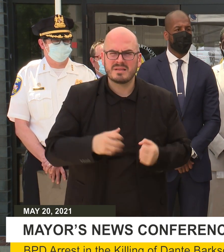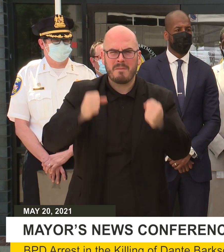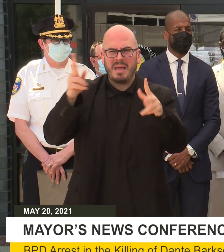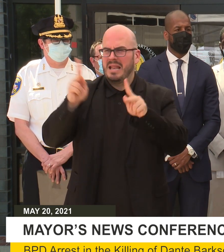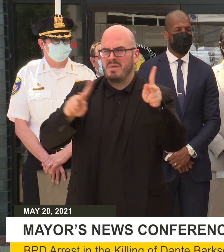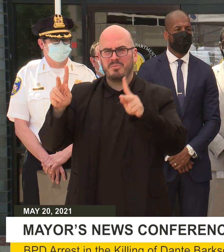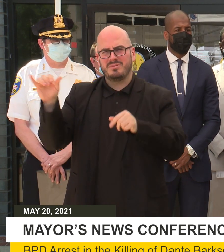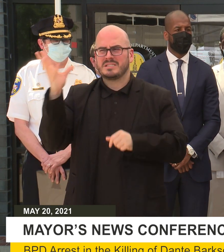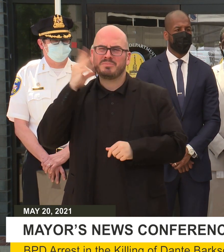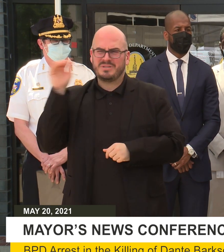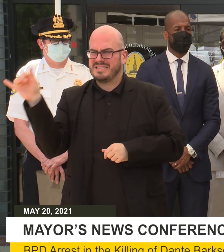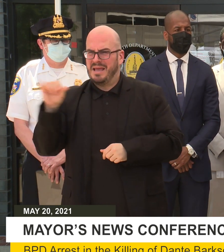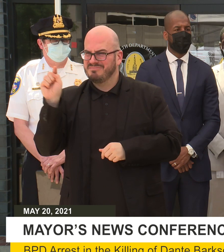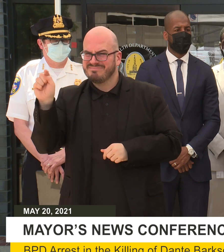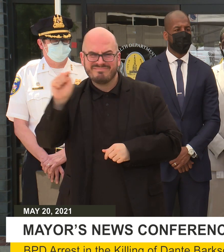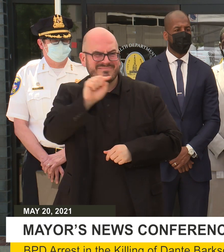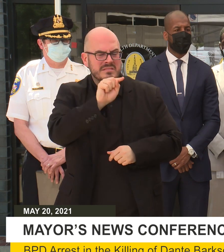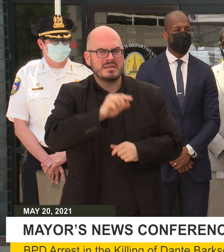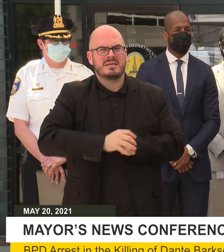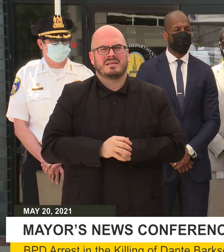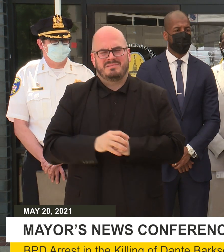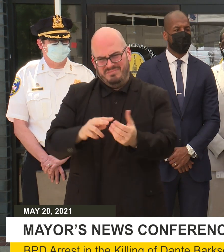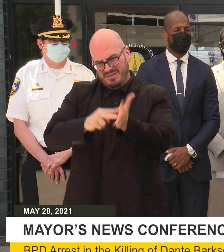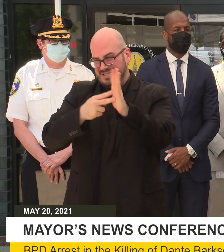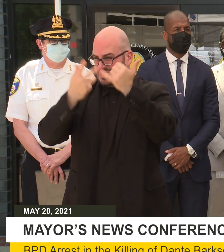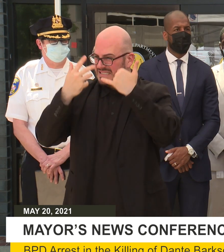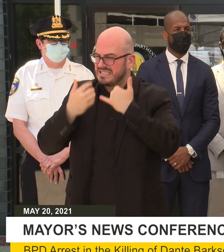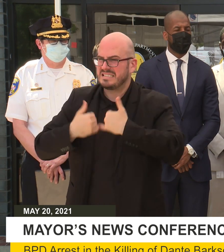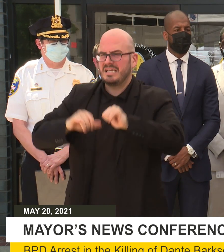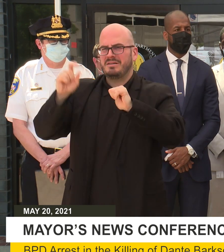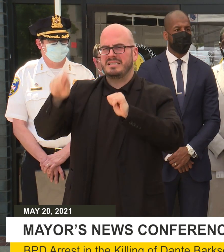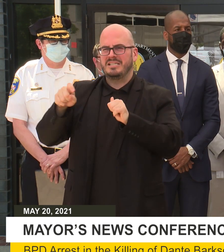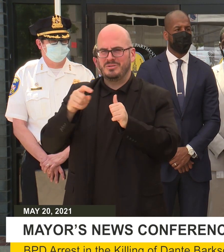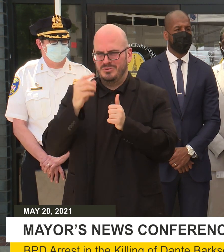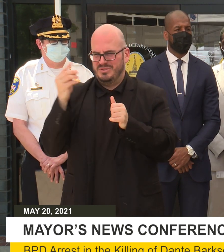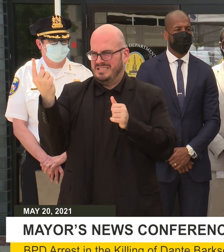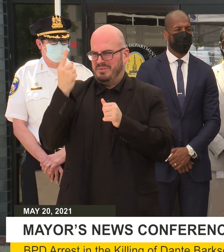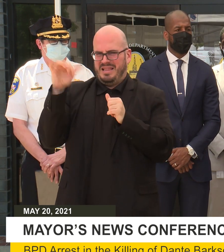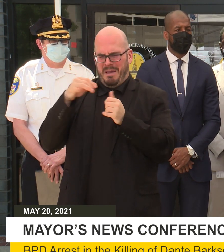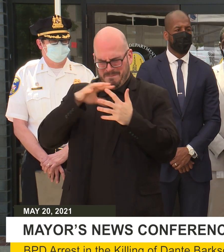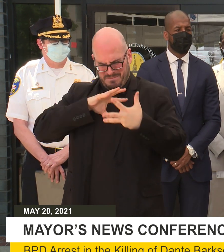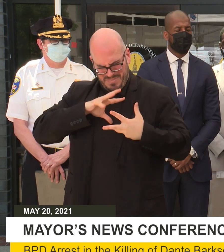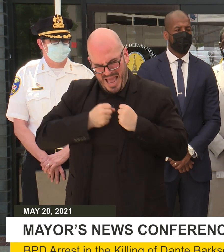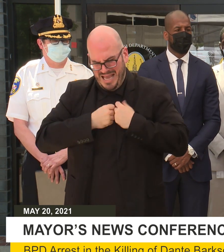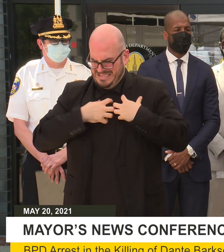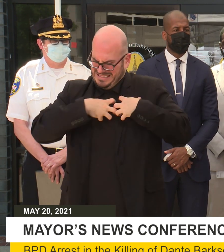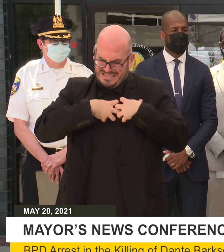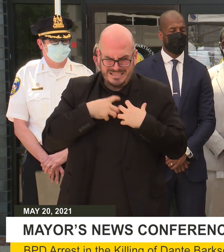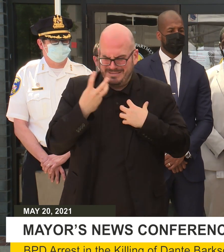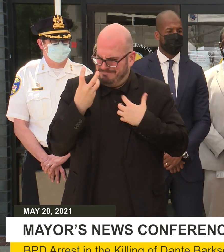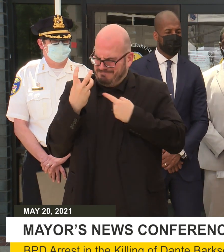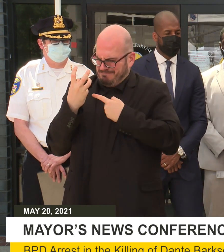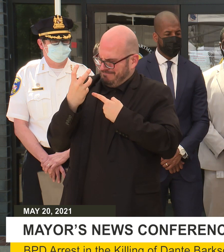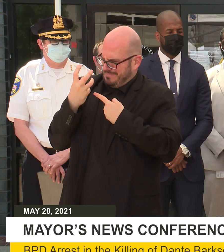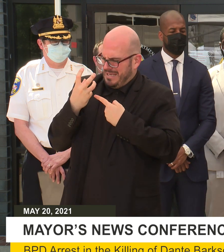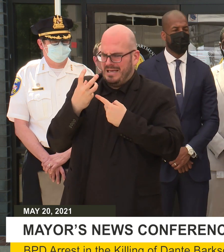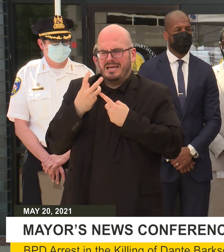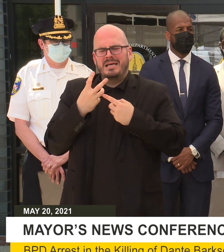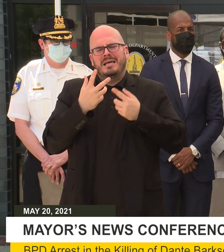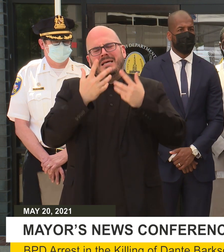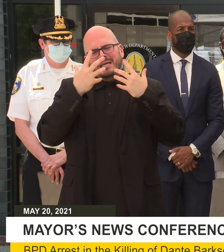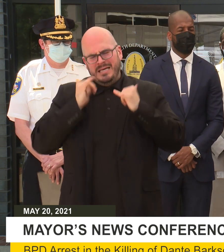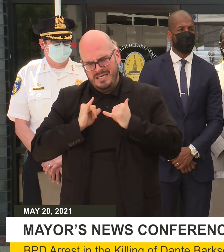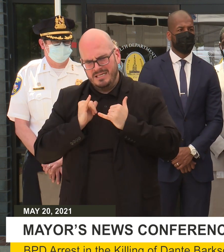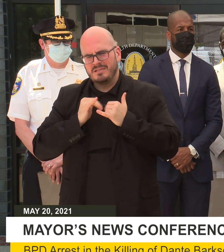that in Baltimore. So we still have to do something with that pain as well. And so I'm also just sending love and